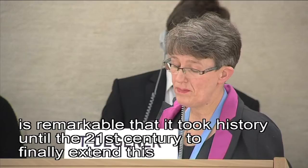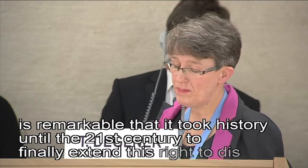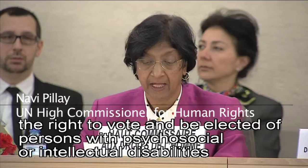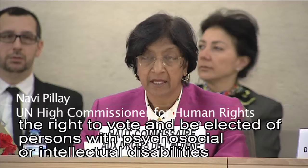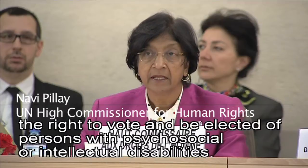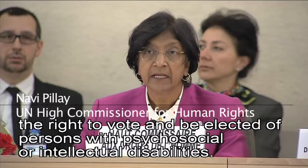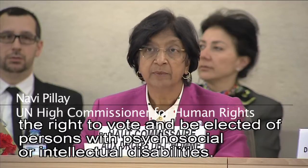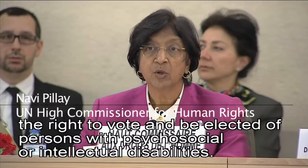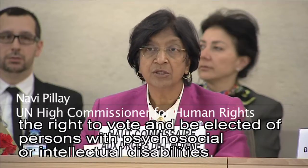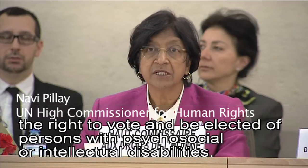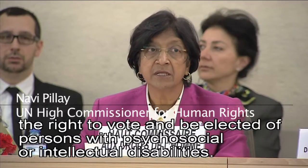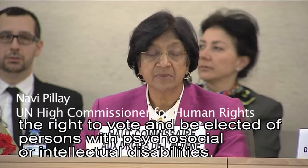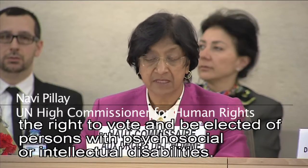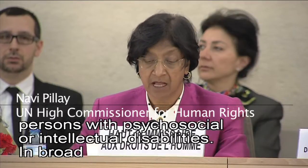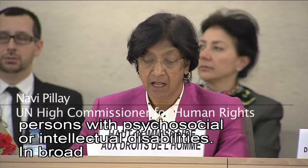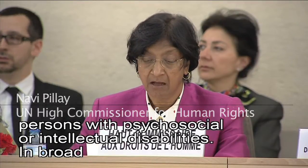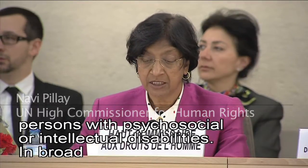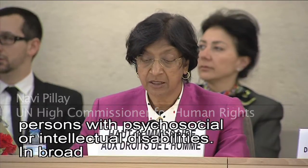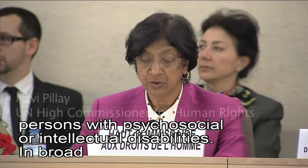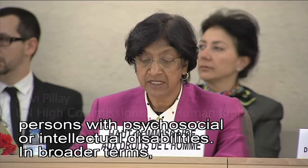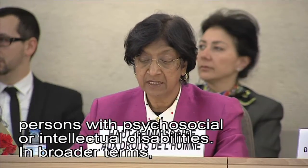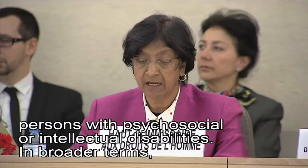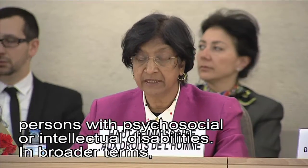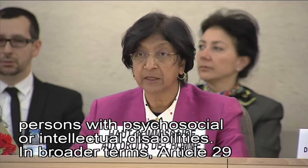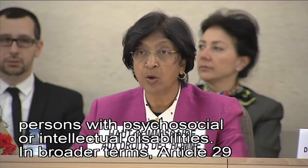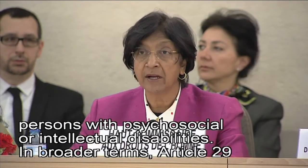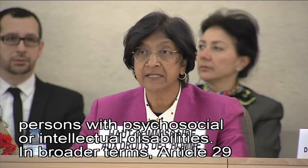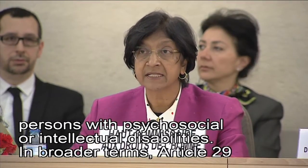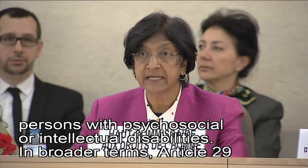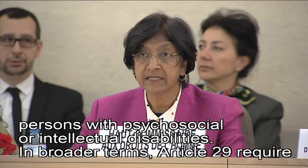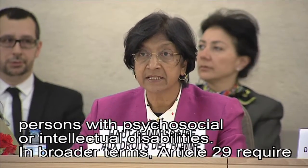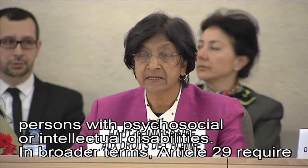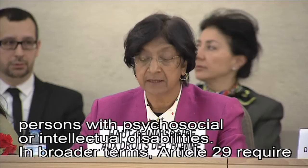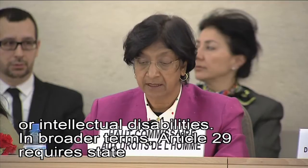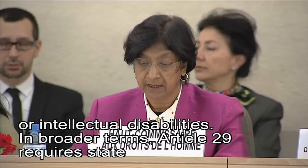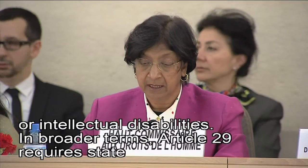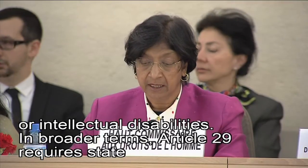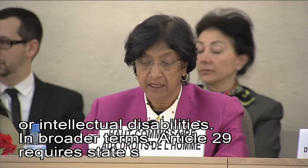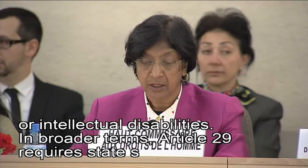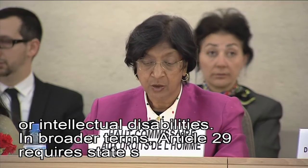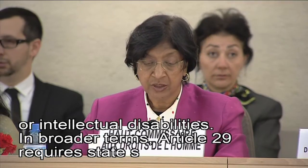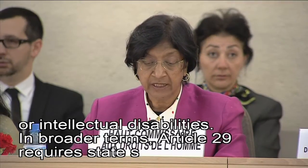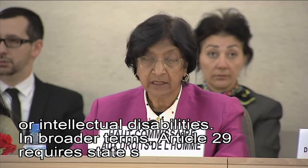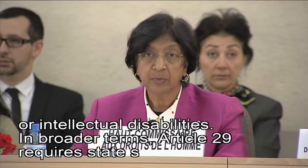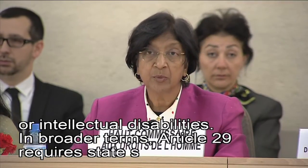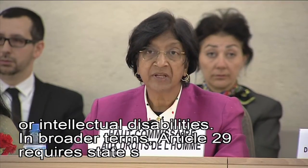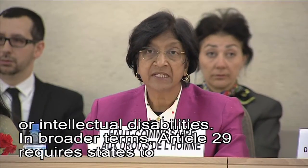In broader terms, Article 29 requires states to take appropriate